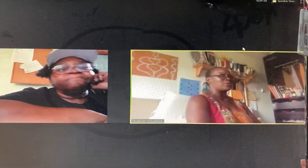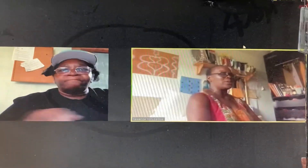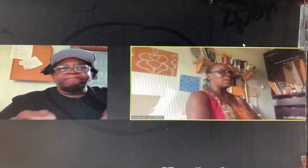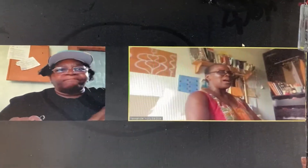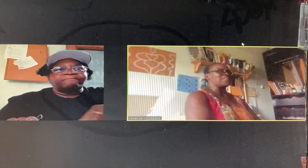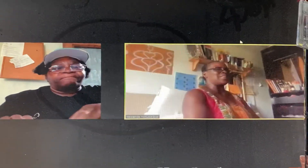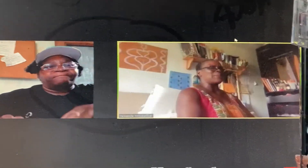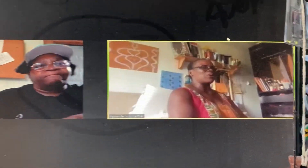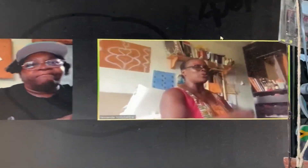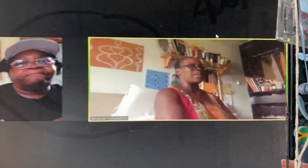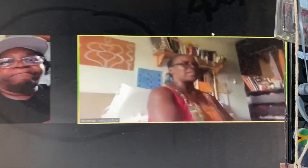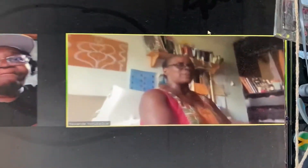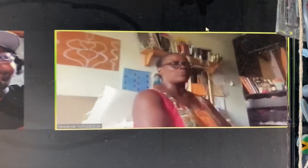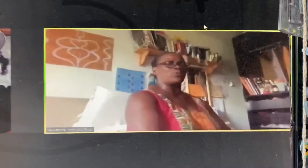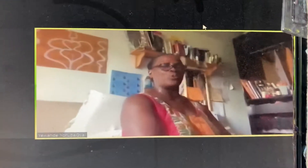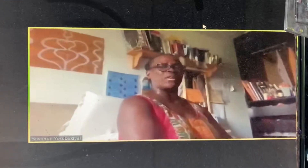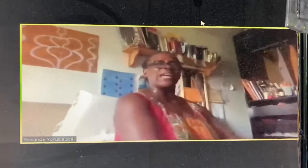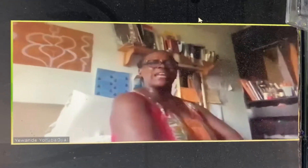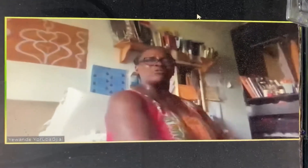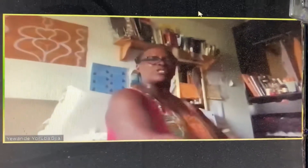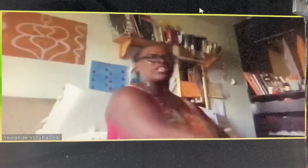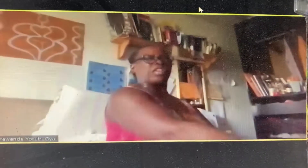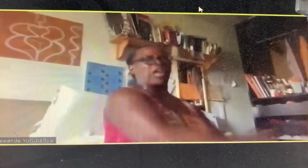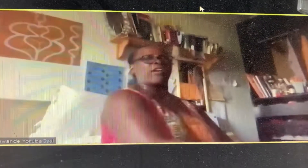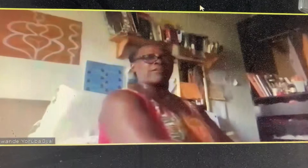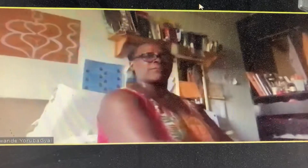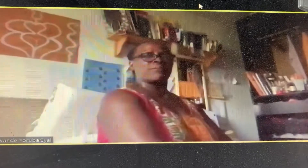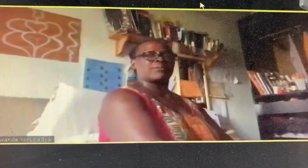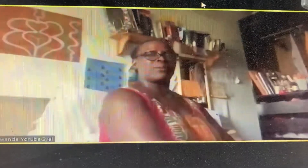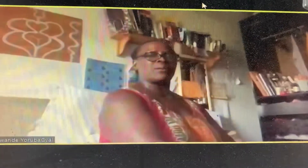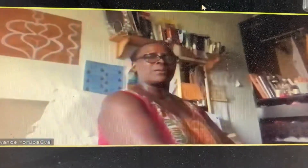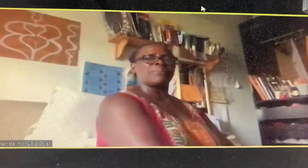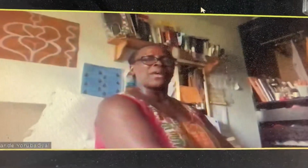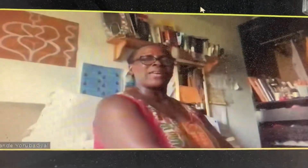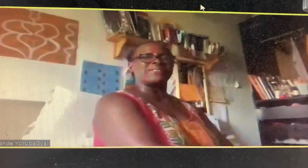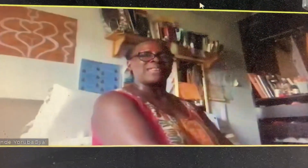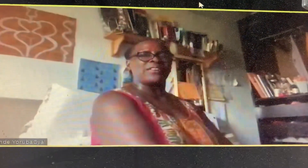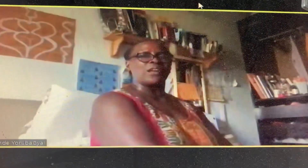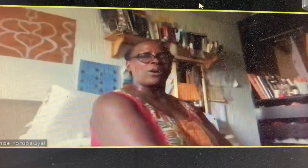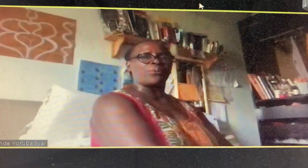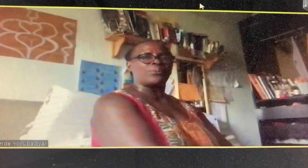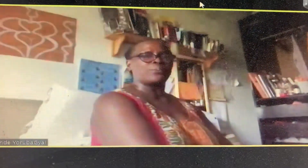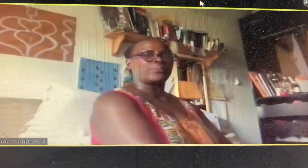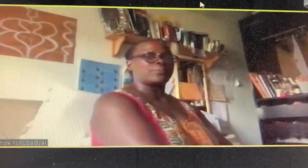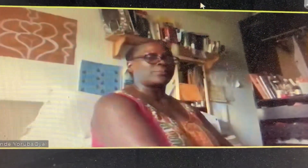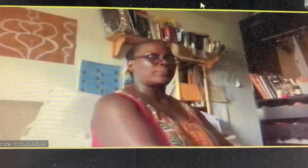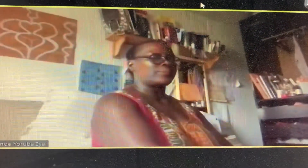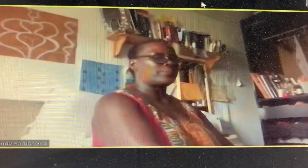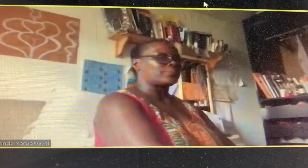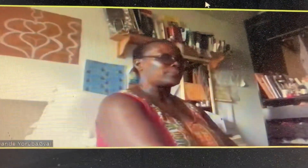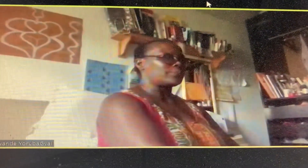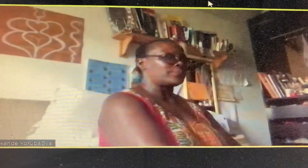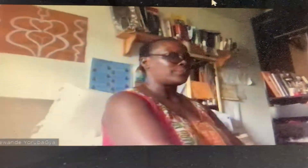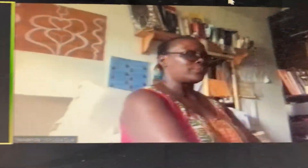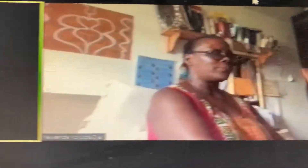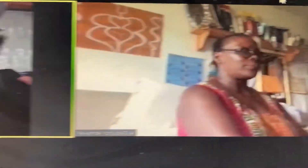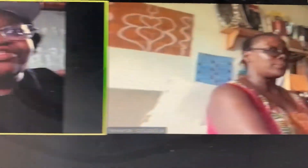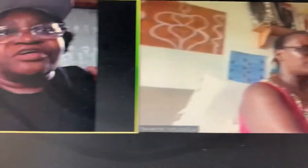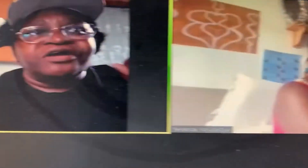I tell him I go take him to England to see the king. But I is dead now. Ah, we're at church.